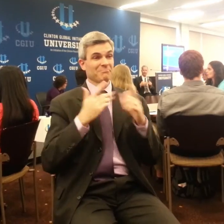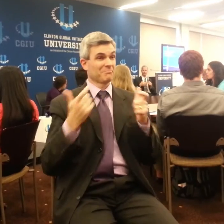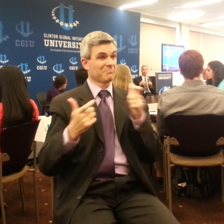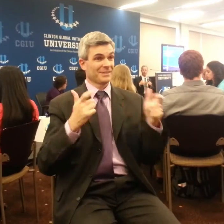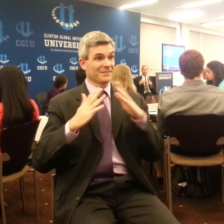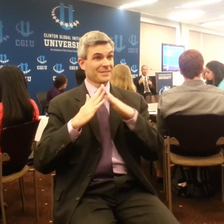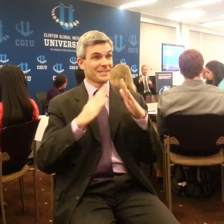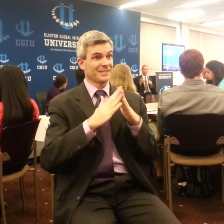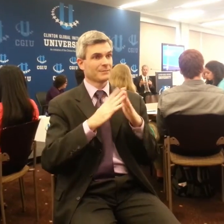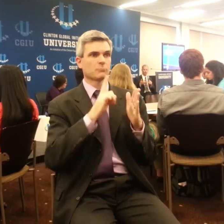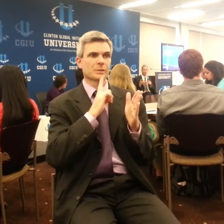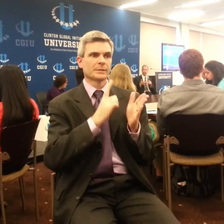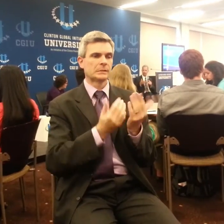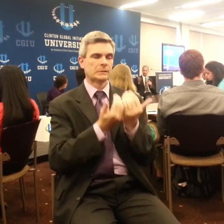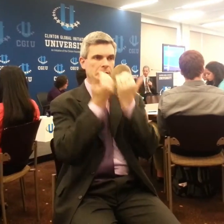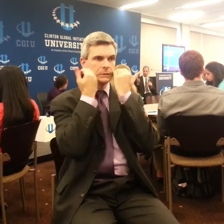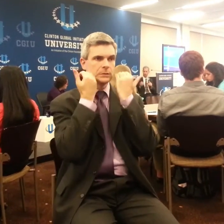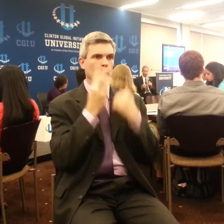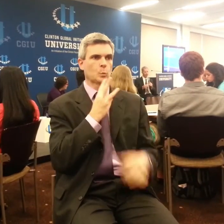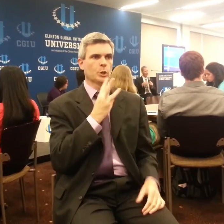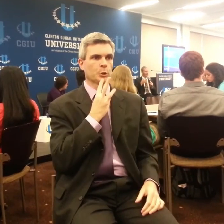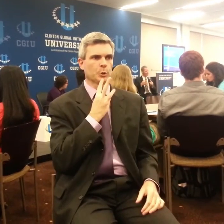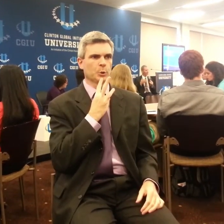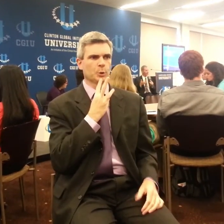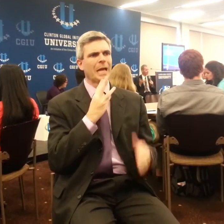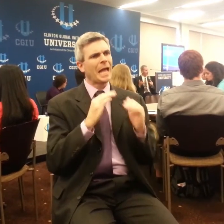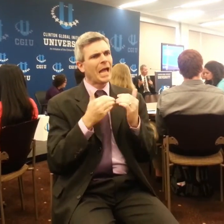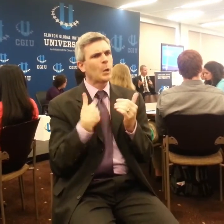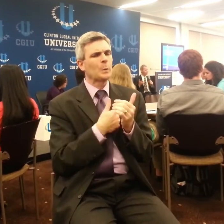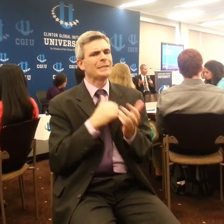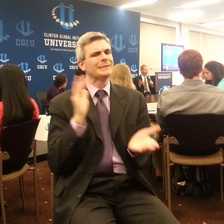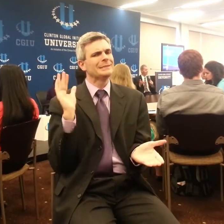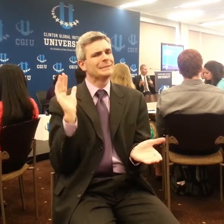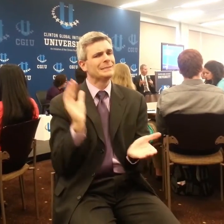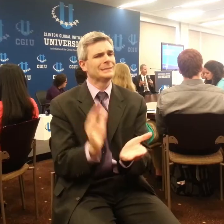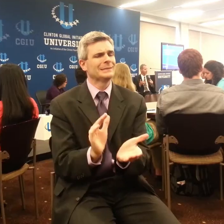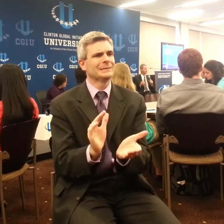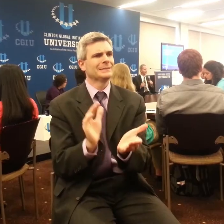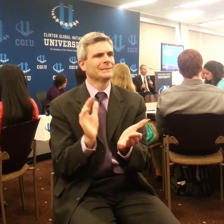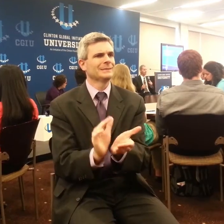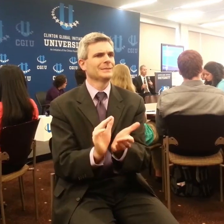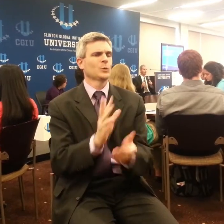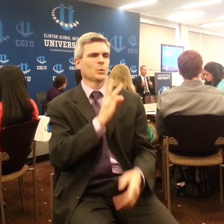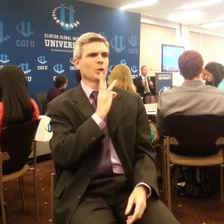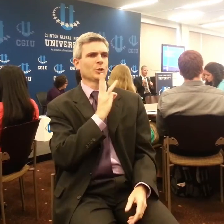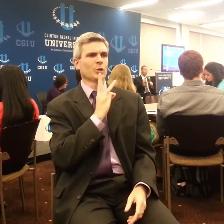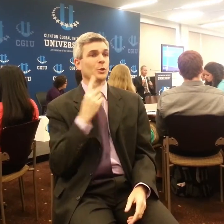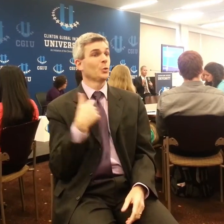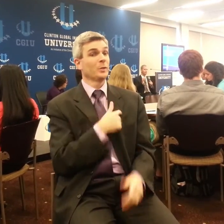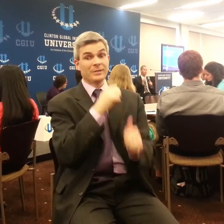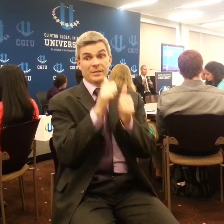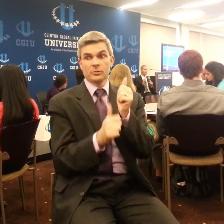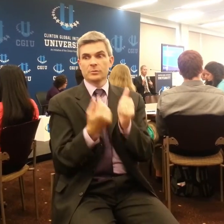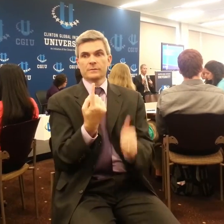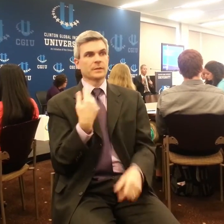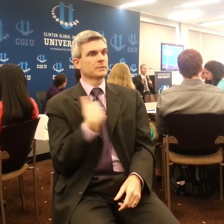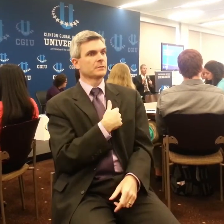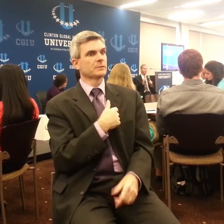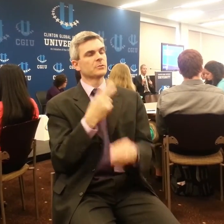of alternatives are available to reduce the gallons that we eat every day? A couple points are important here. And one is that